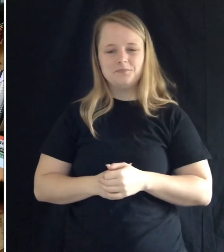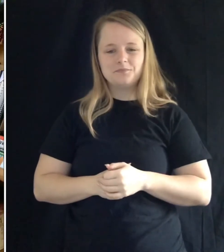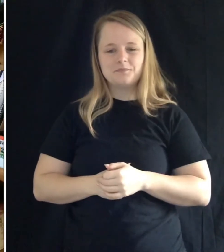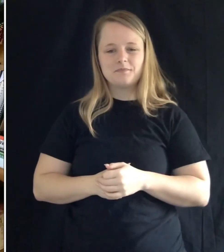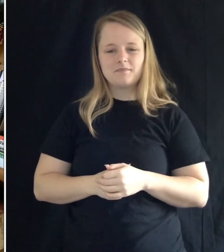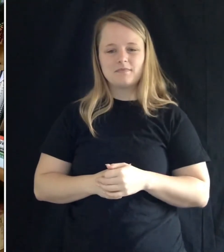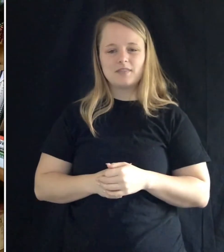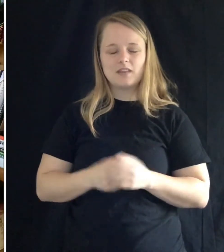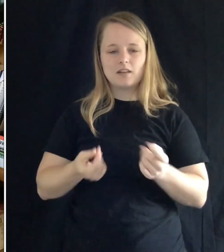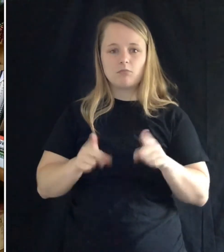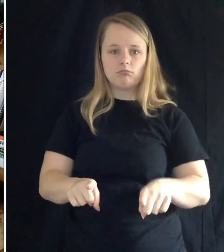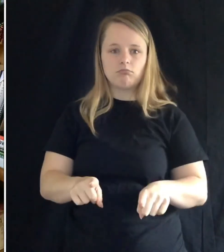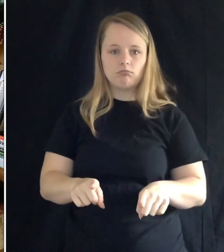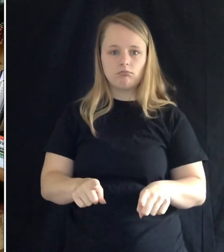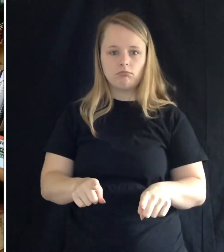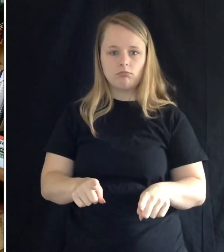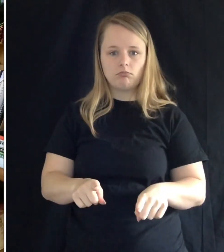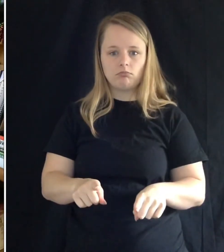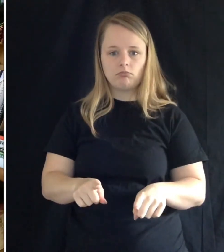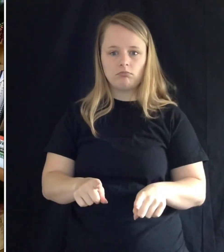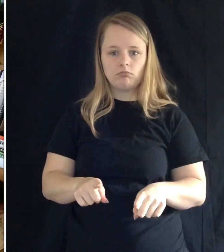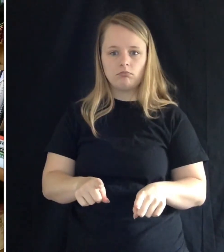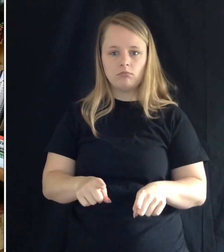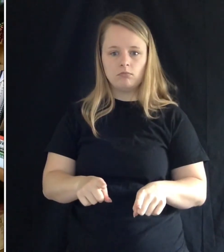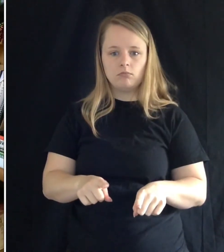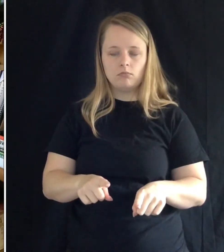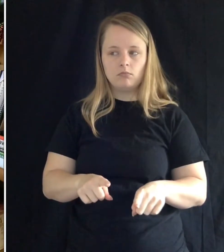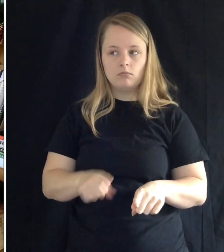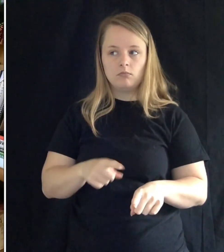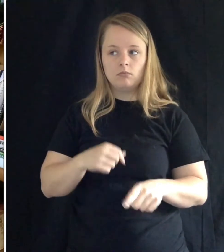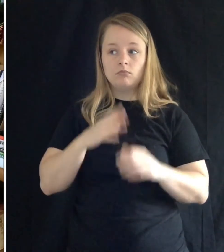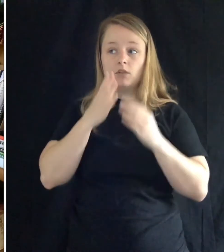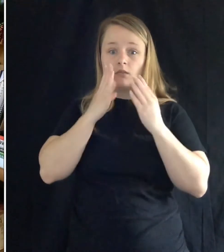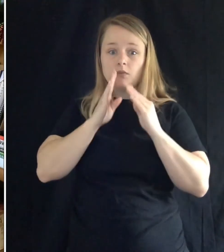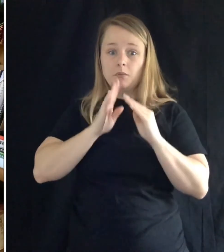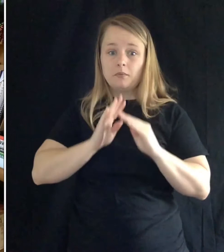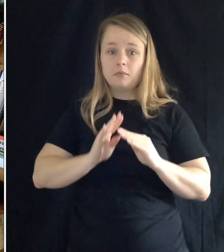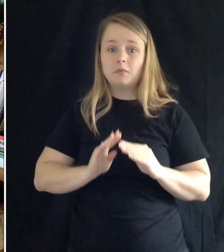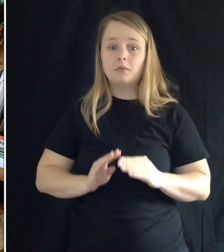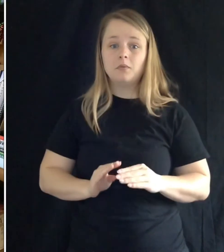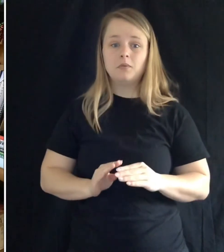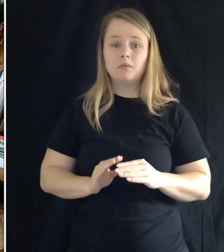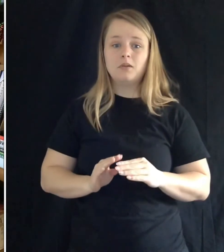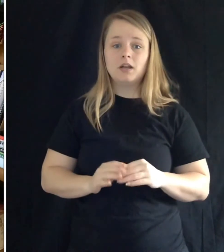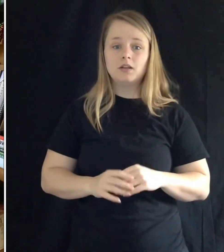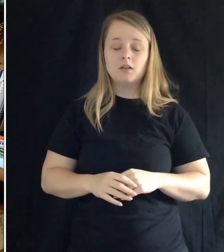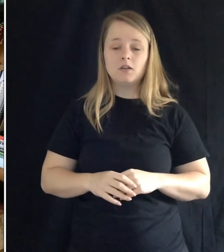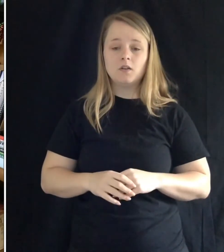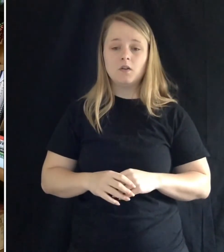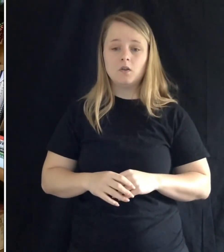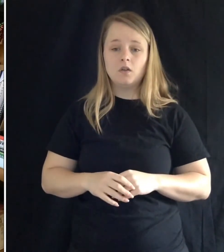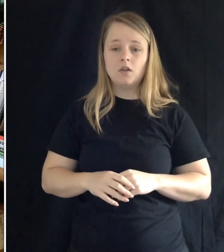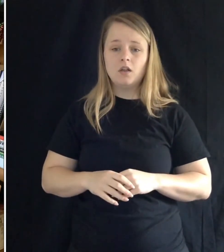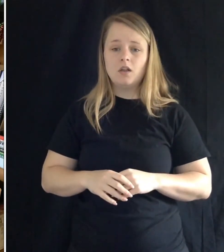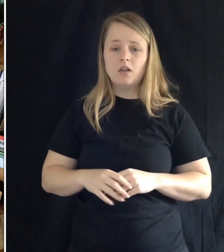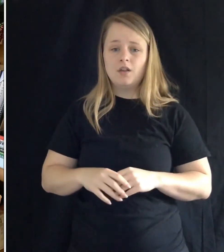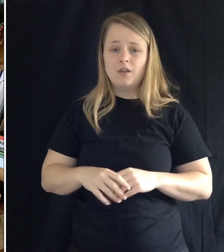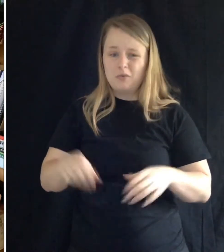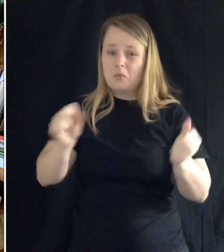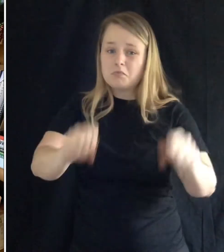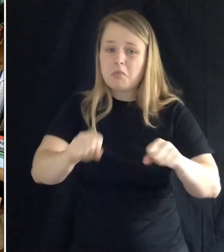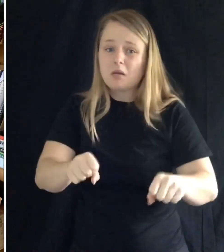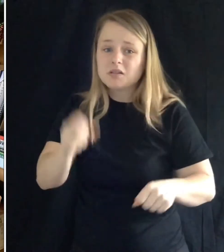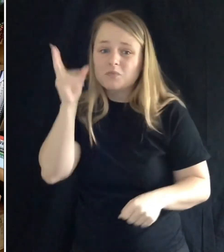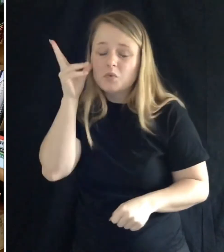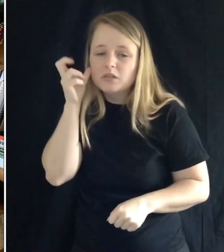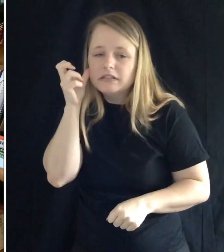Until suddenly, it grew quiet. So quiet, you could hear a fly